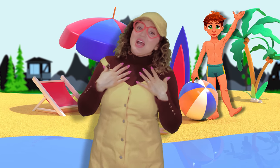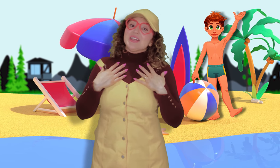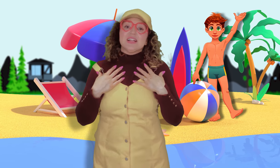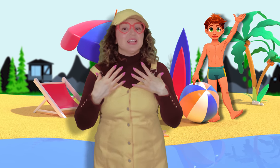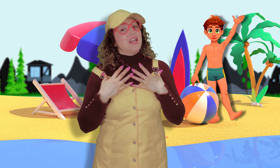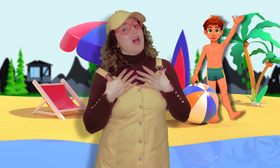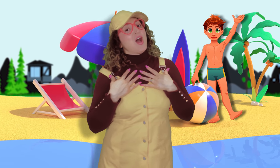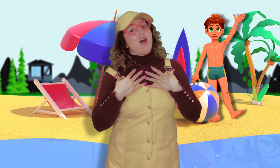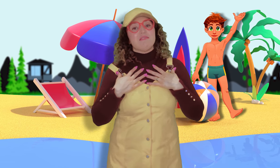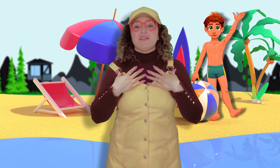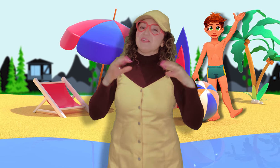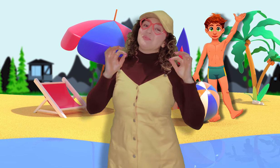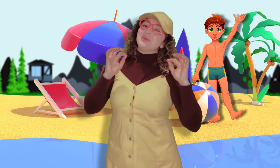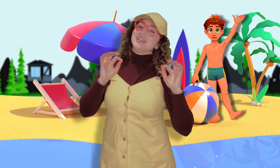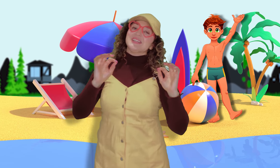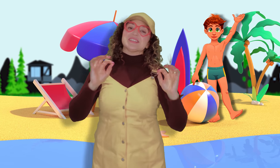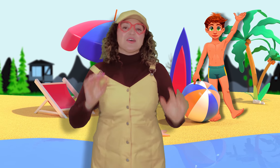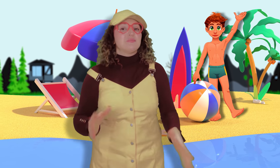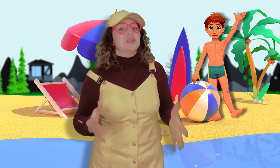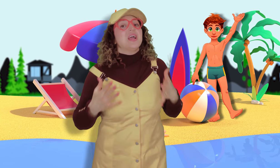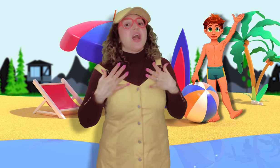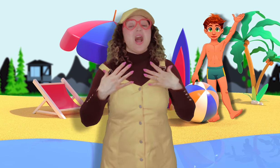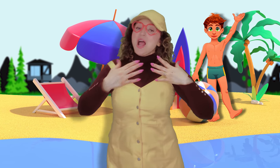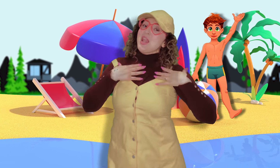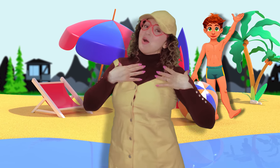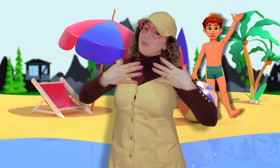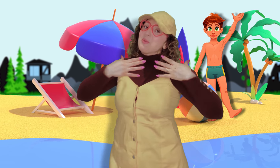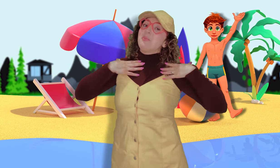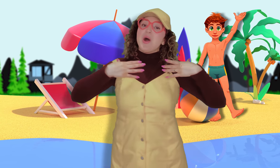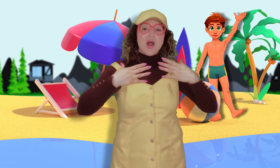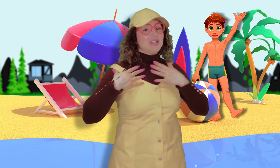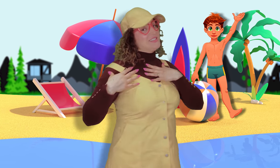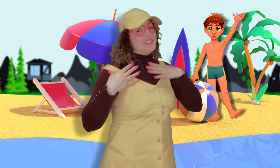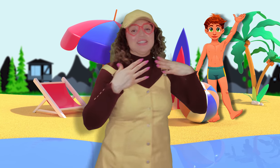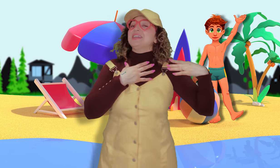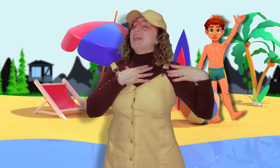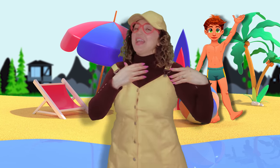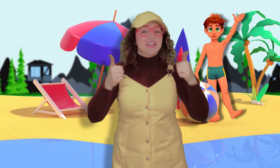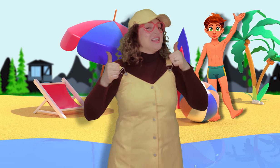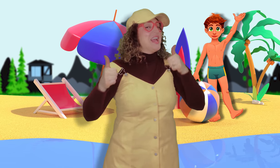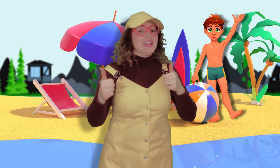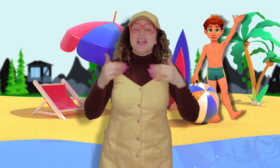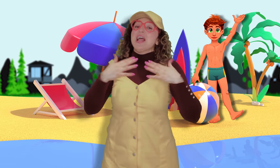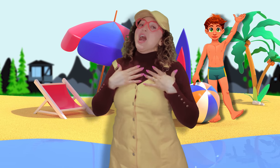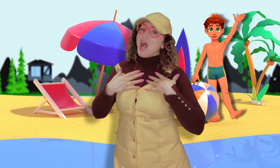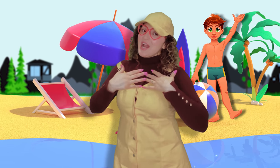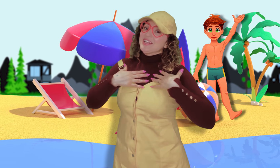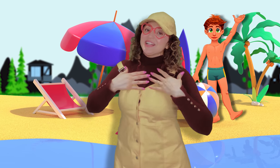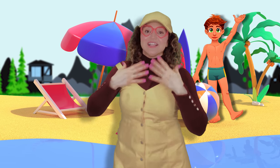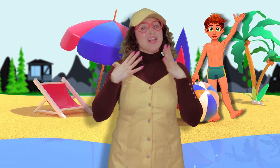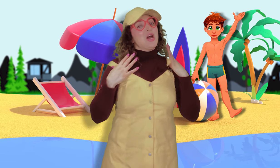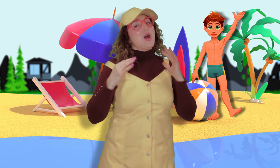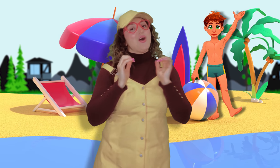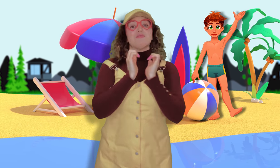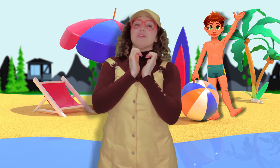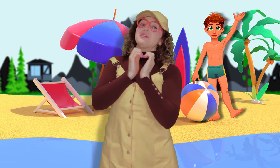really love every piece of me I love my body, yeah, yeah, I really love every